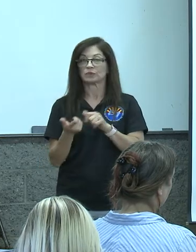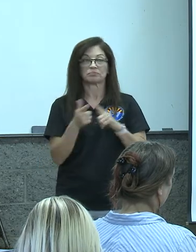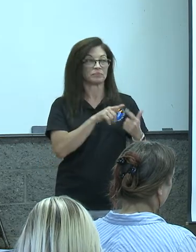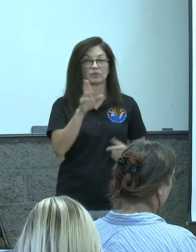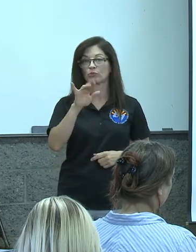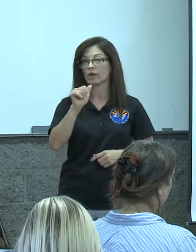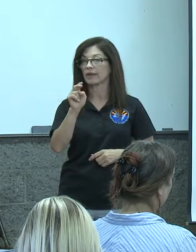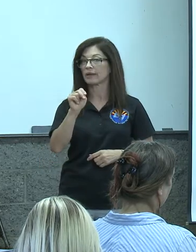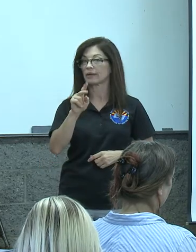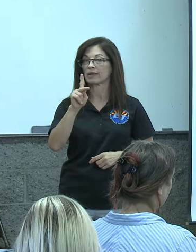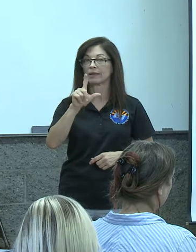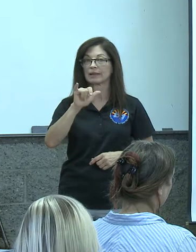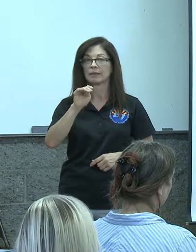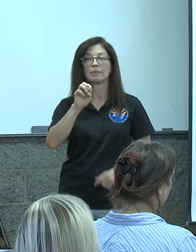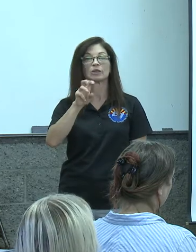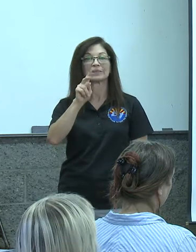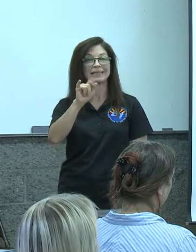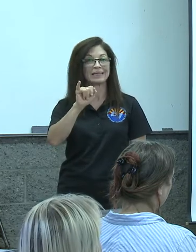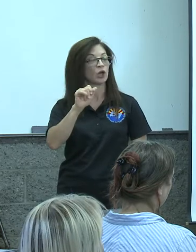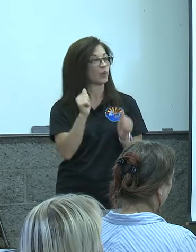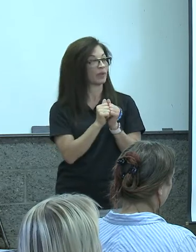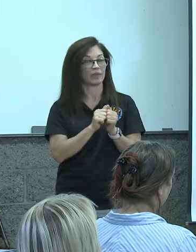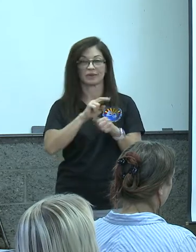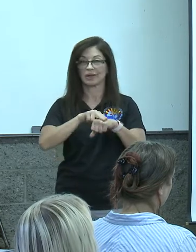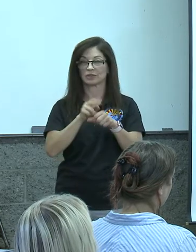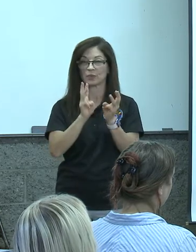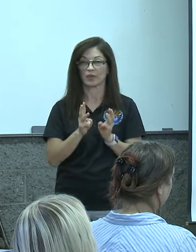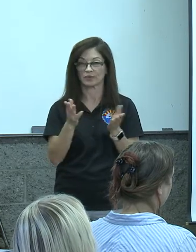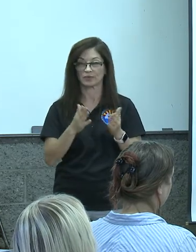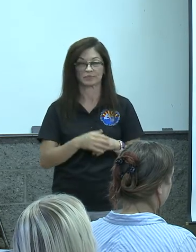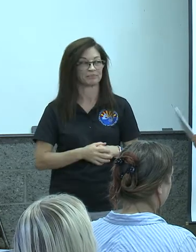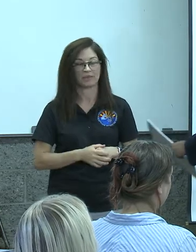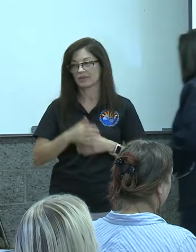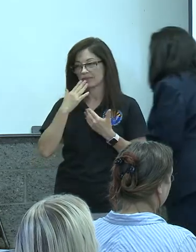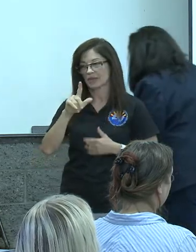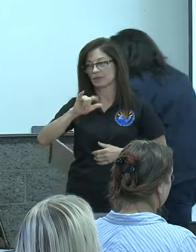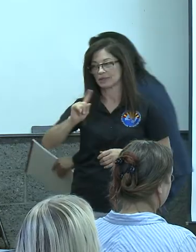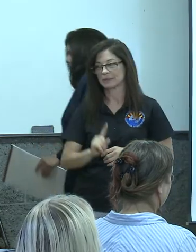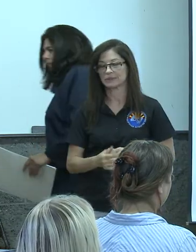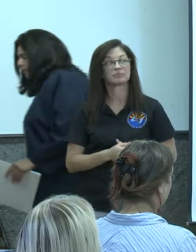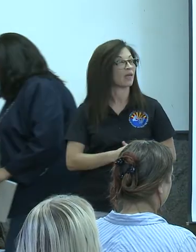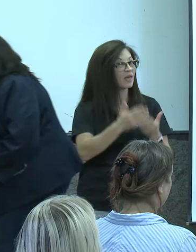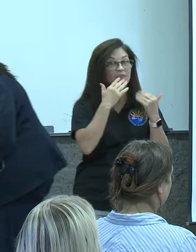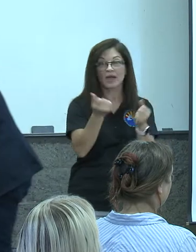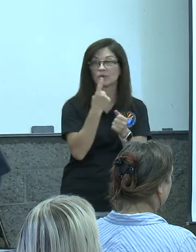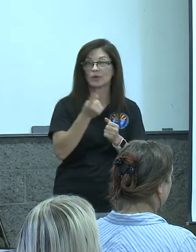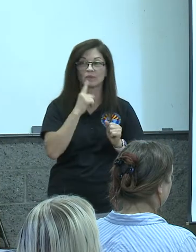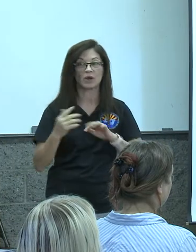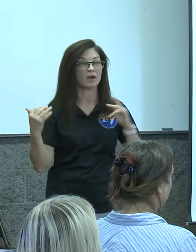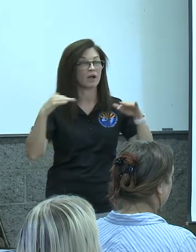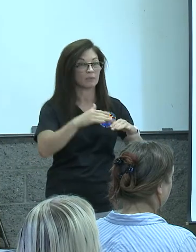brian klemaski who is with the weather service okay thanks brian thank you liz thank you all for coming